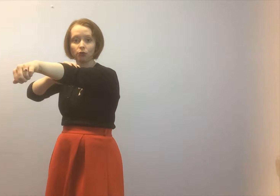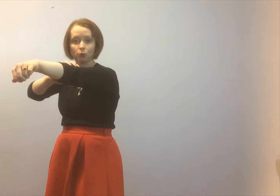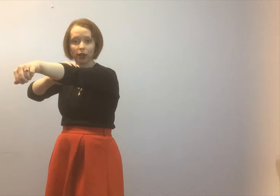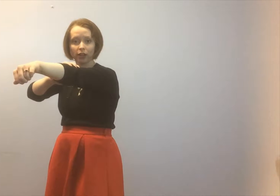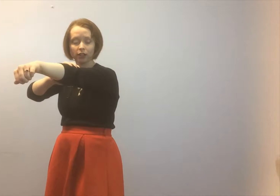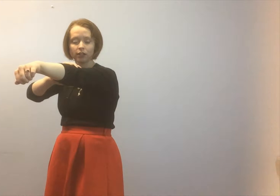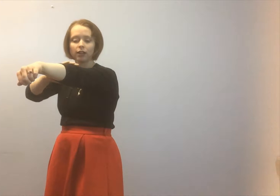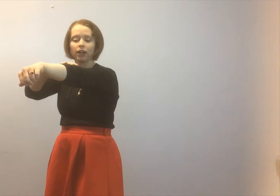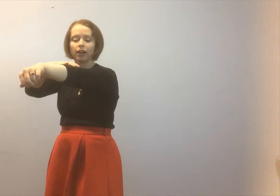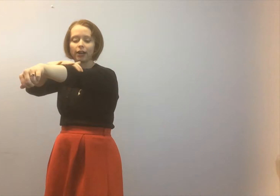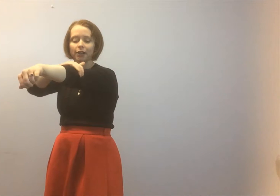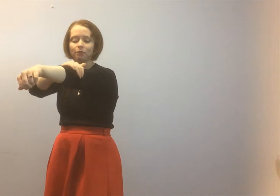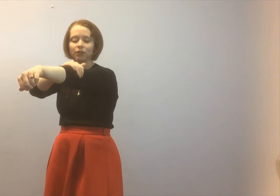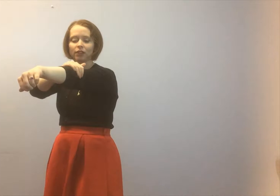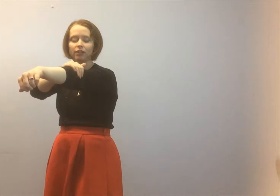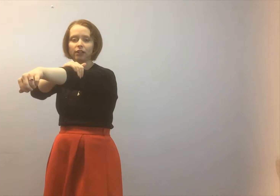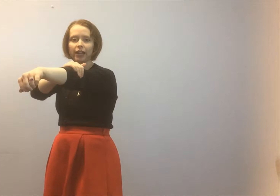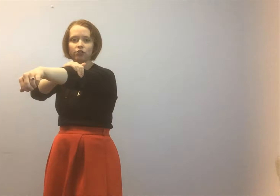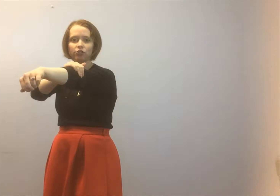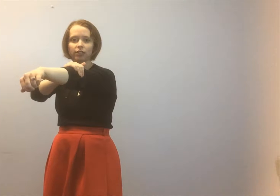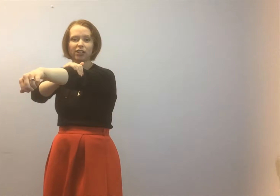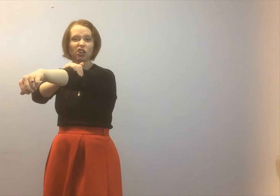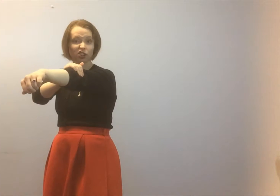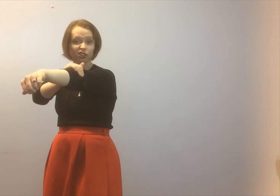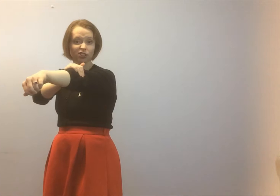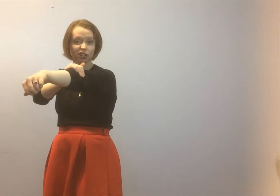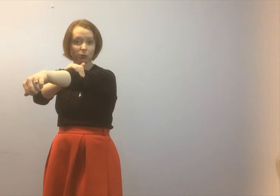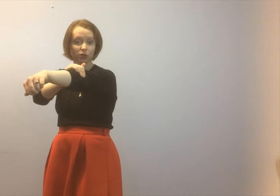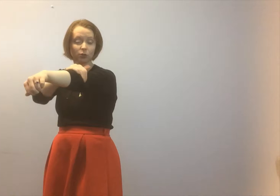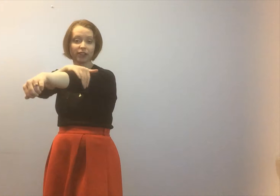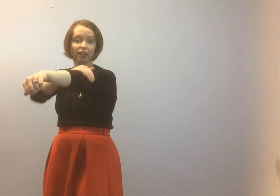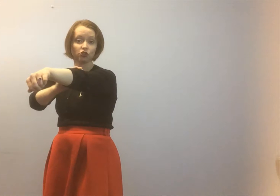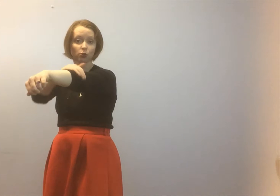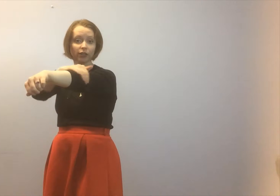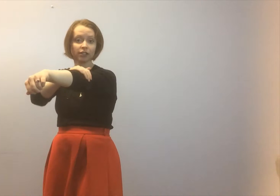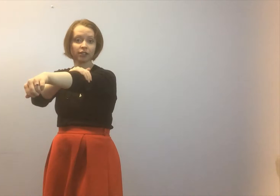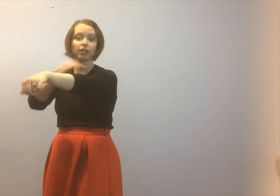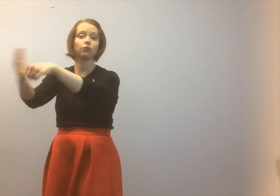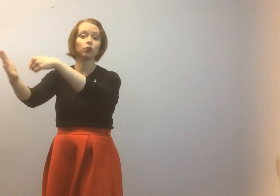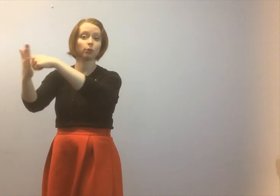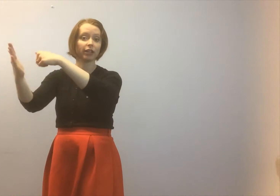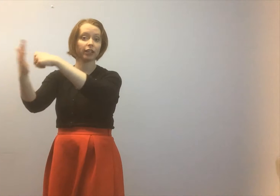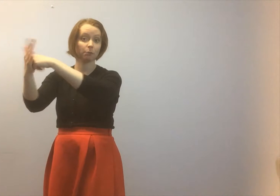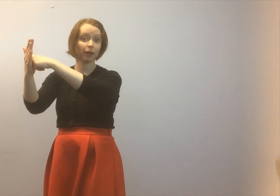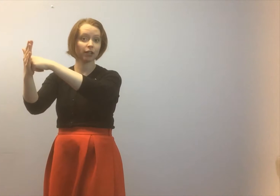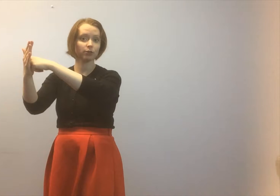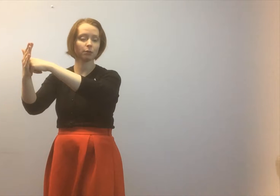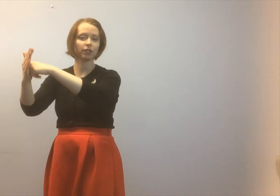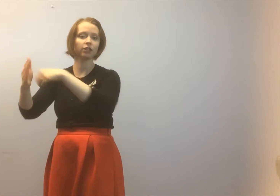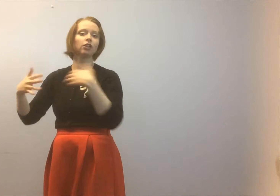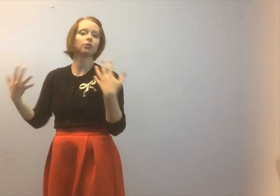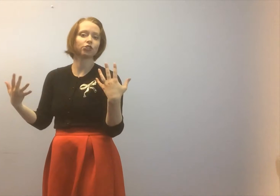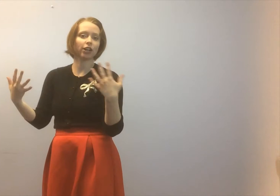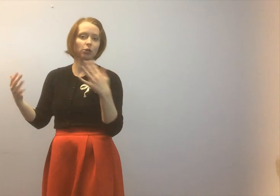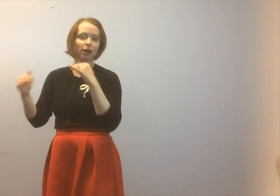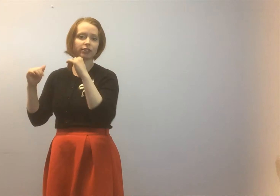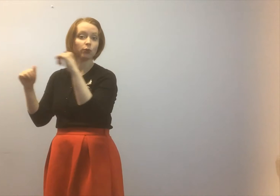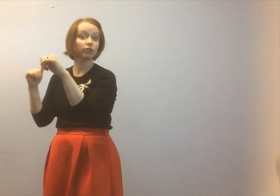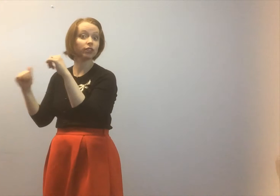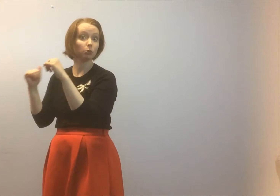the way that'll actually hurt your elbow and that joint if you were making impact with something for shadow boxing we have a little